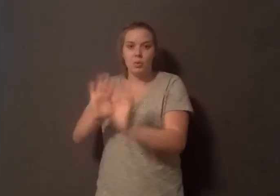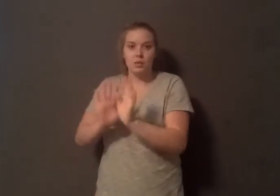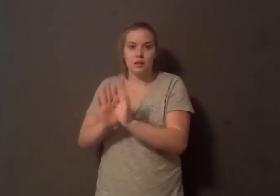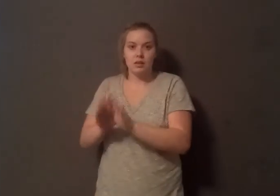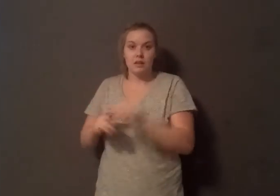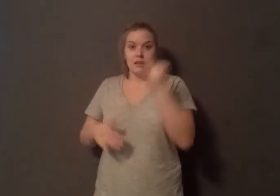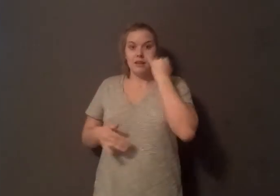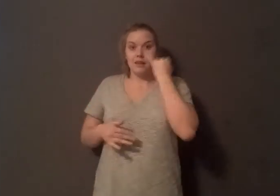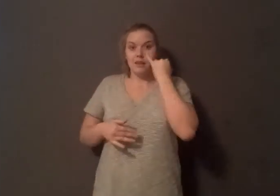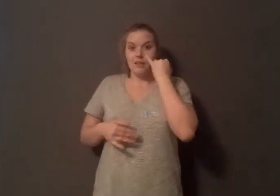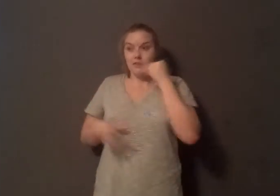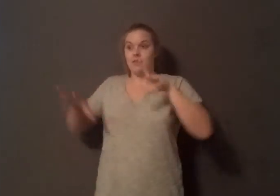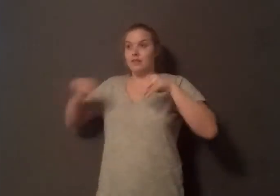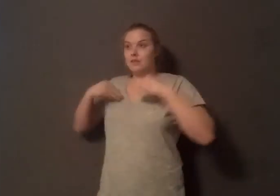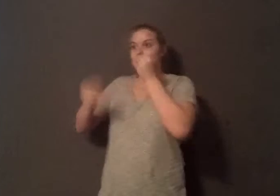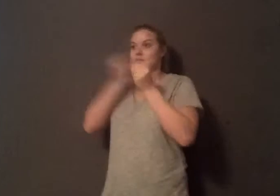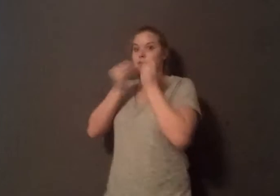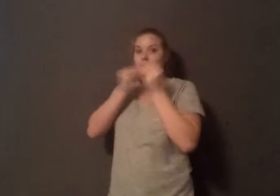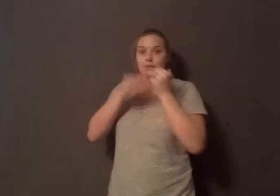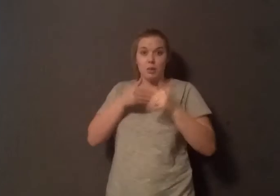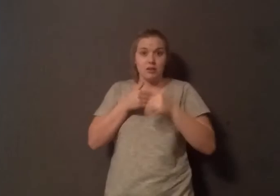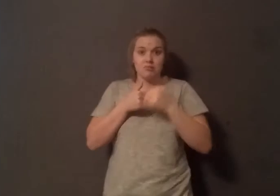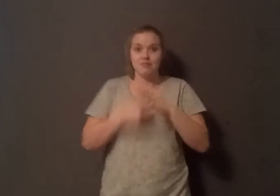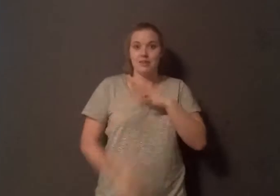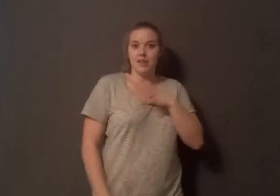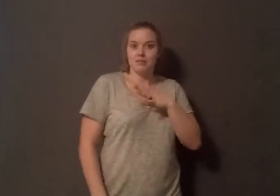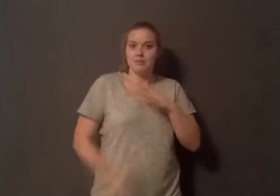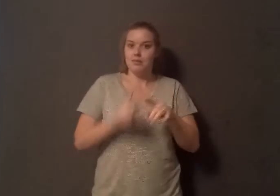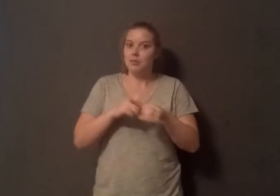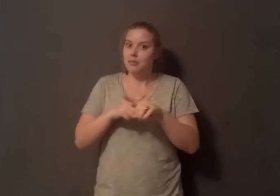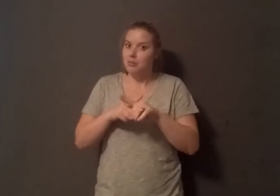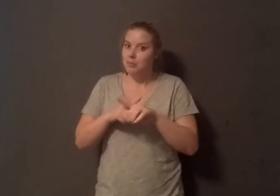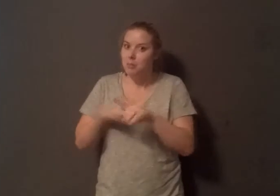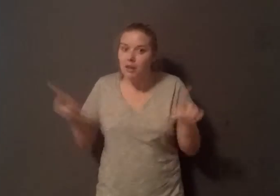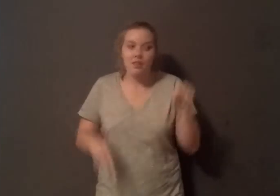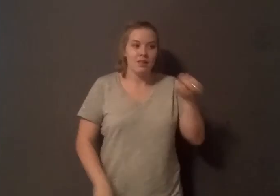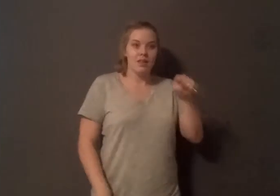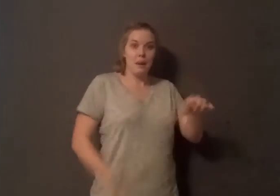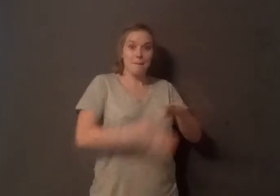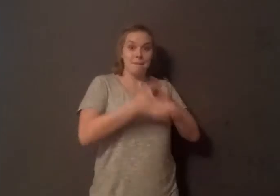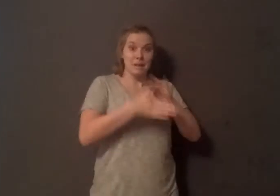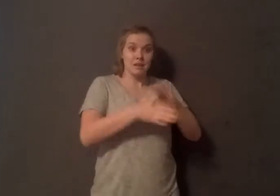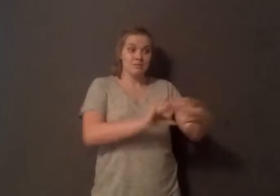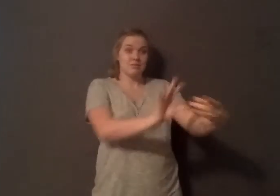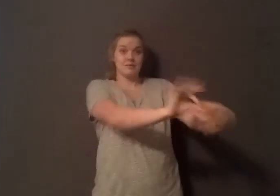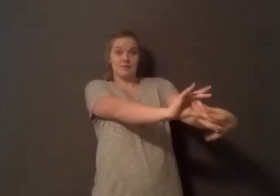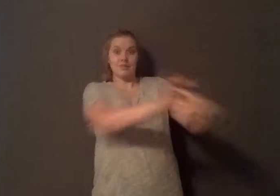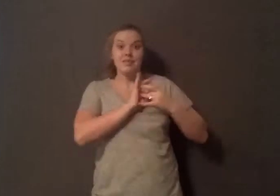someone ate, the less diabetes they had. But meat was strongly correlated. Get that aha moment. The starches, the carbs are good for you. They're